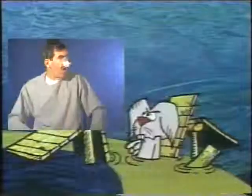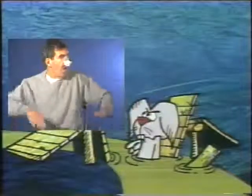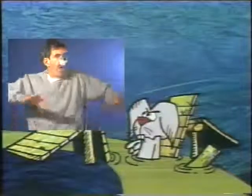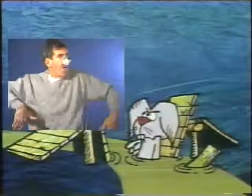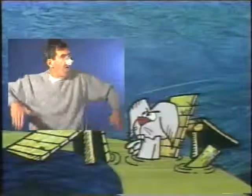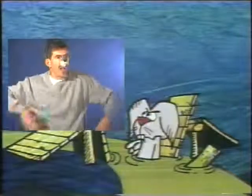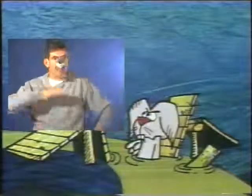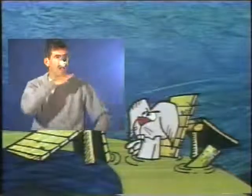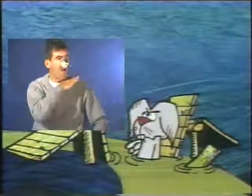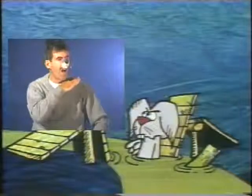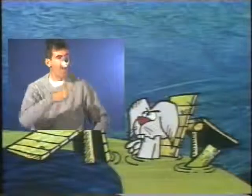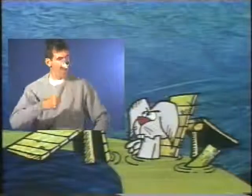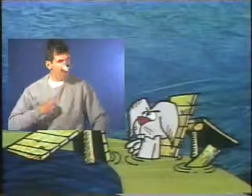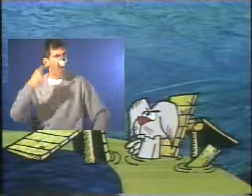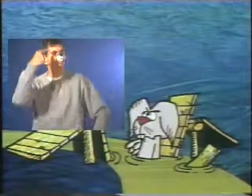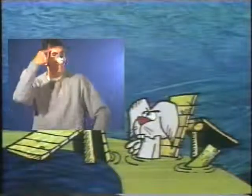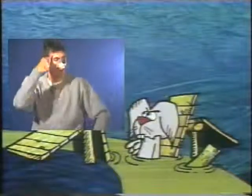You didn't lie. I thought it was safe.